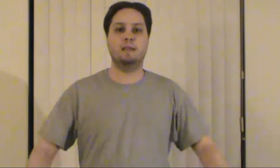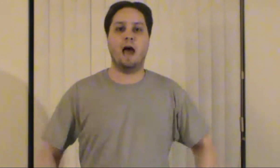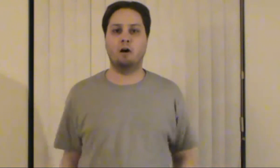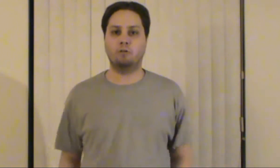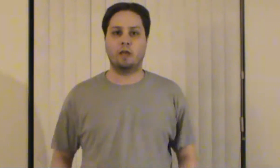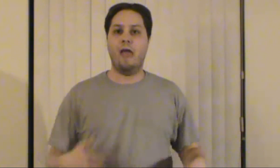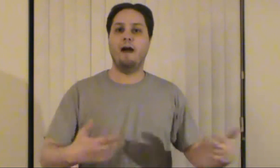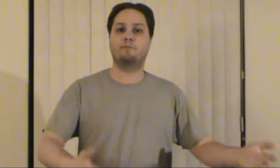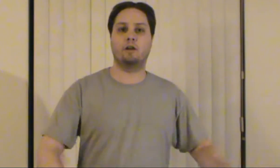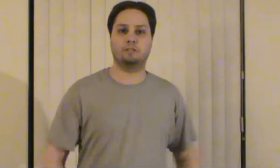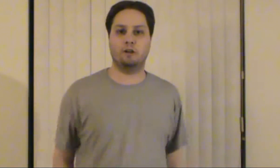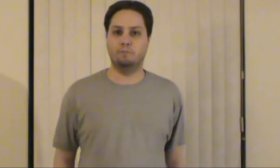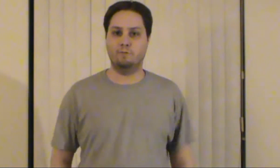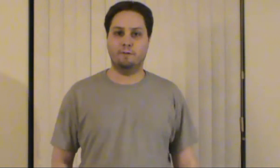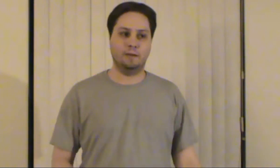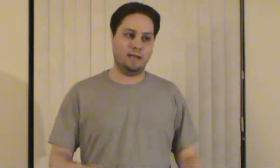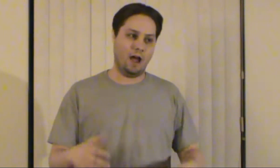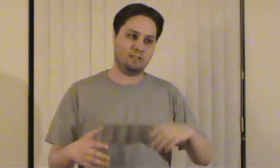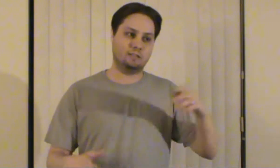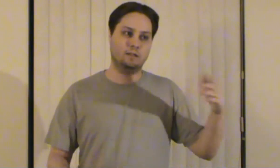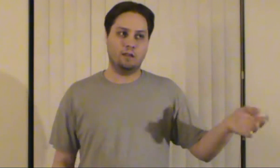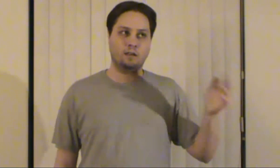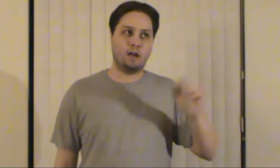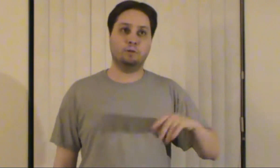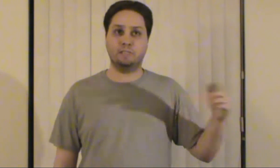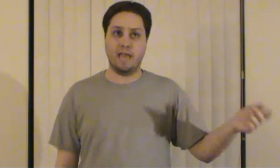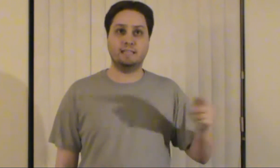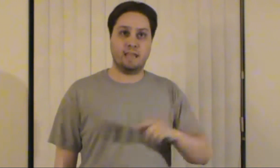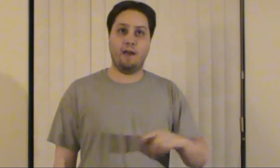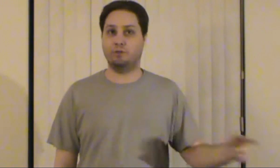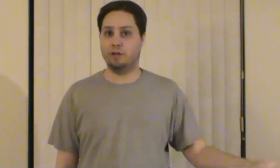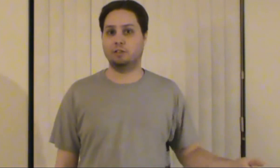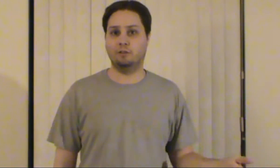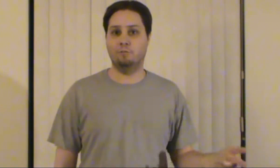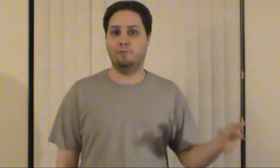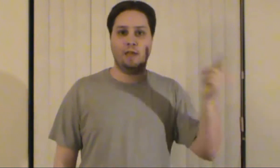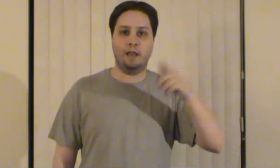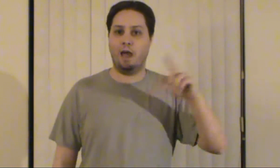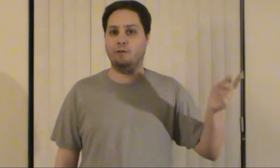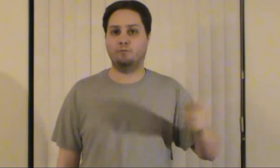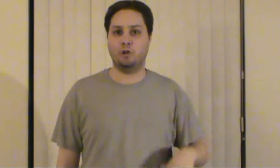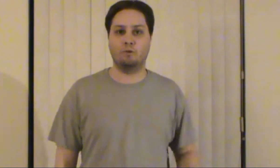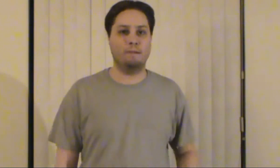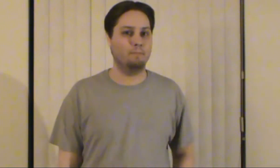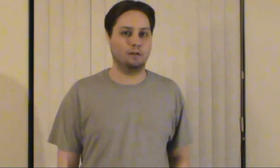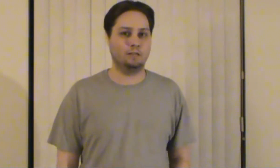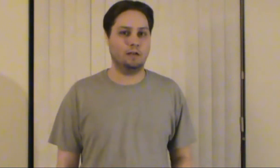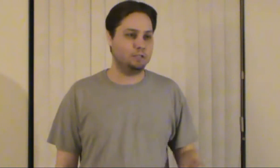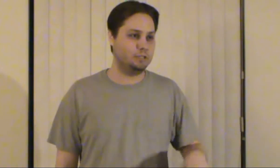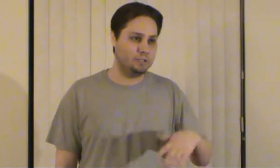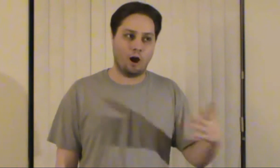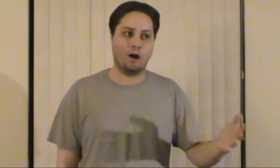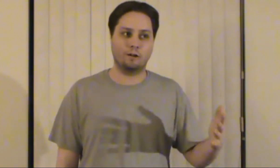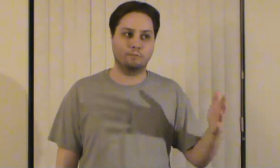them down after I saw the movie, but now it's a couple days after I saw the movie, and I don't remember a darn